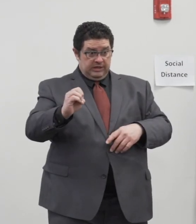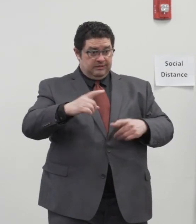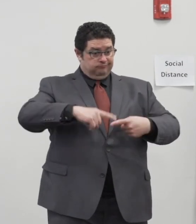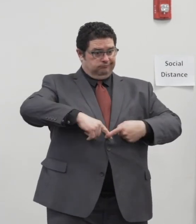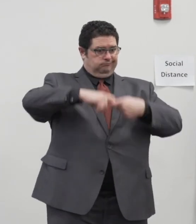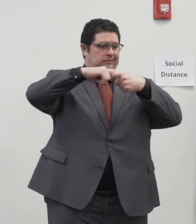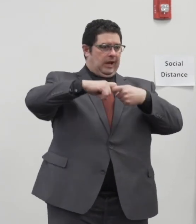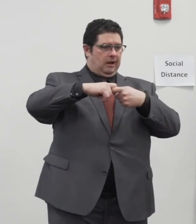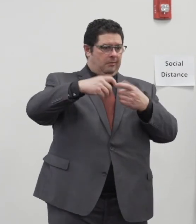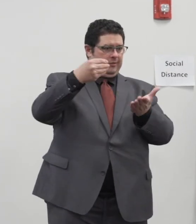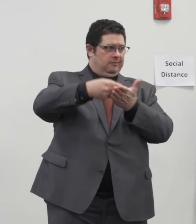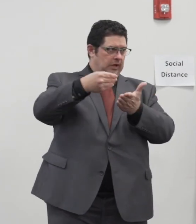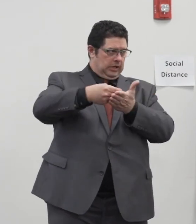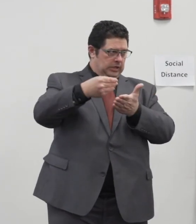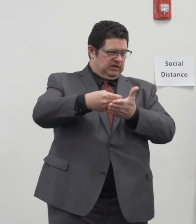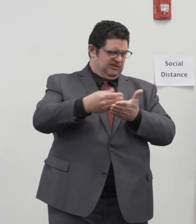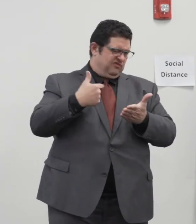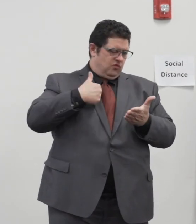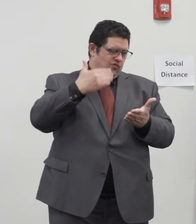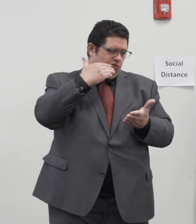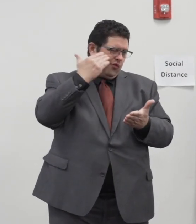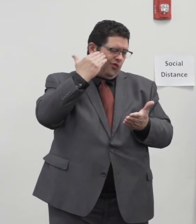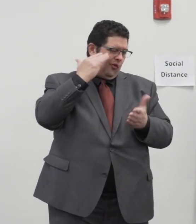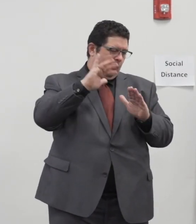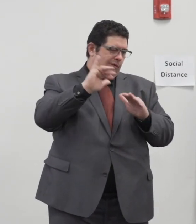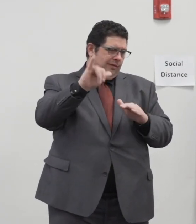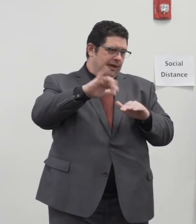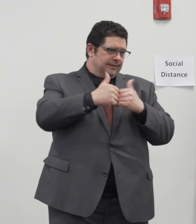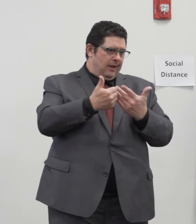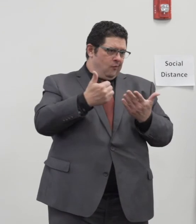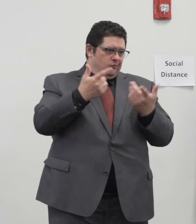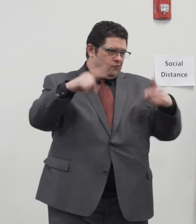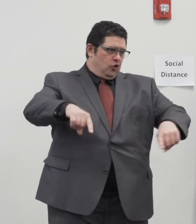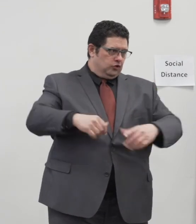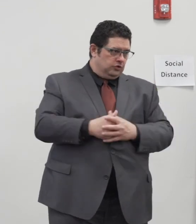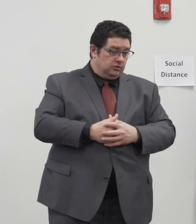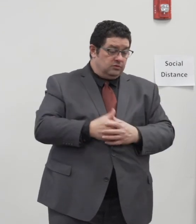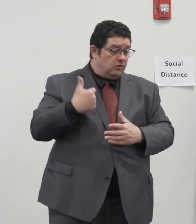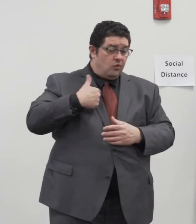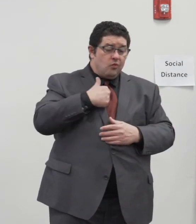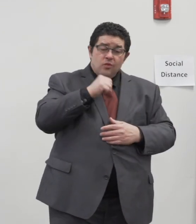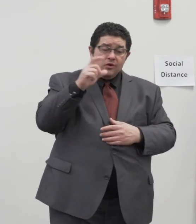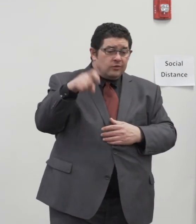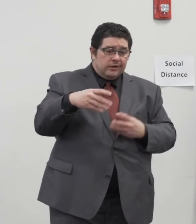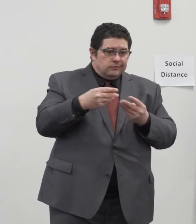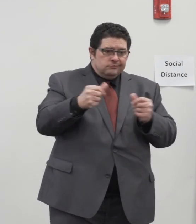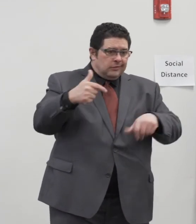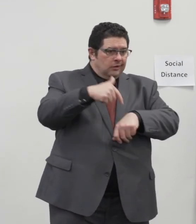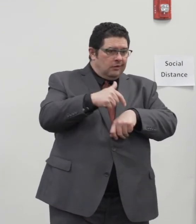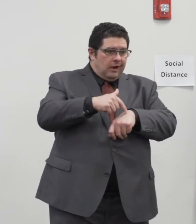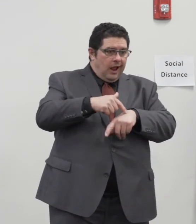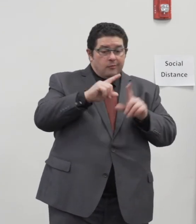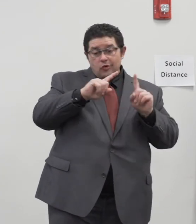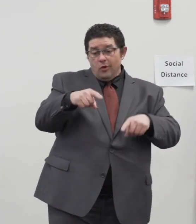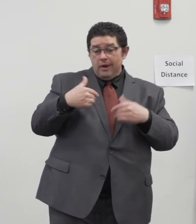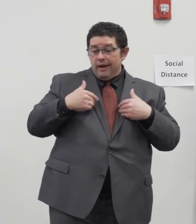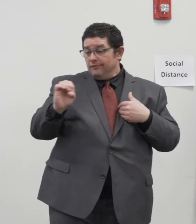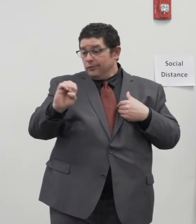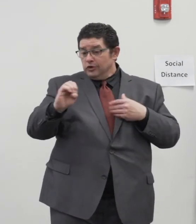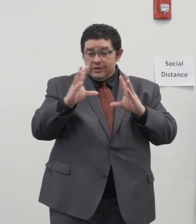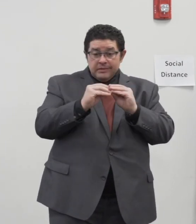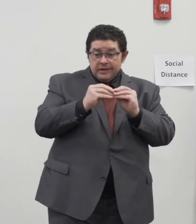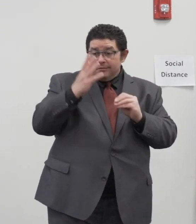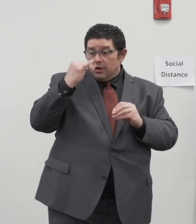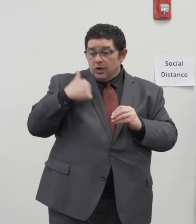it works and we don't need to be spending our time going back to the council every week or having emergency meetings because we found